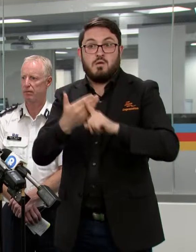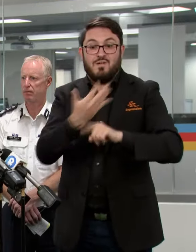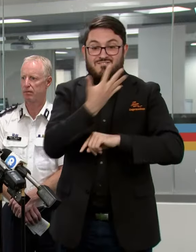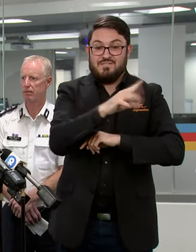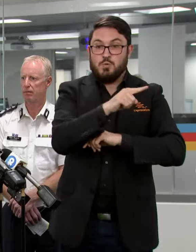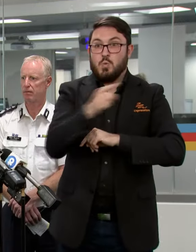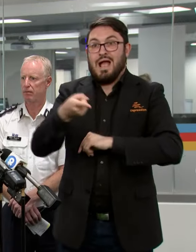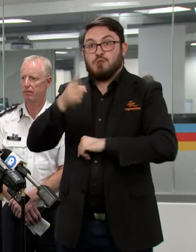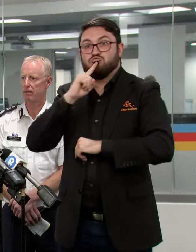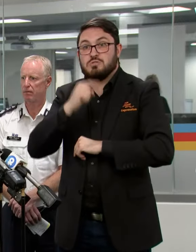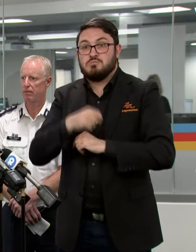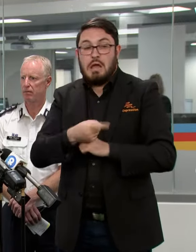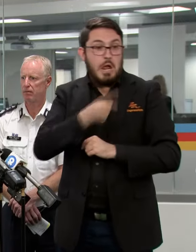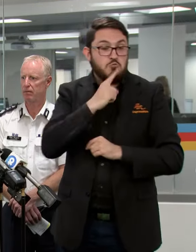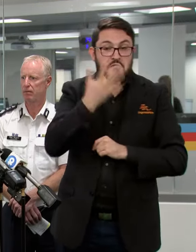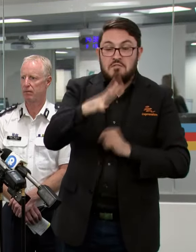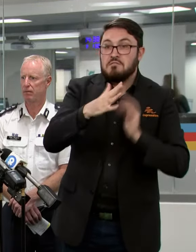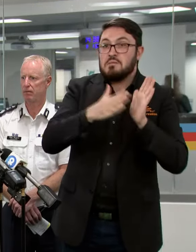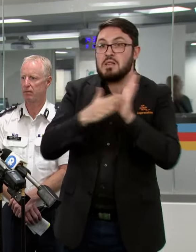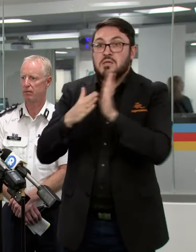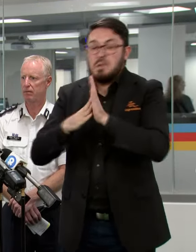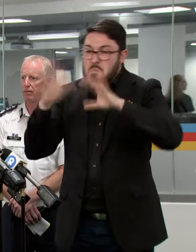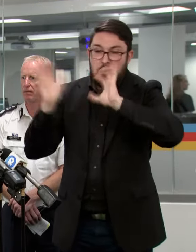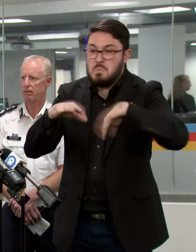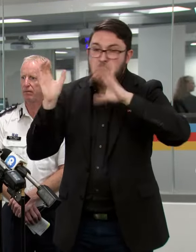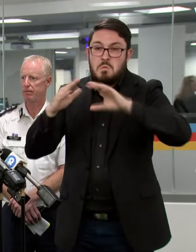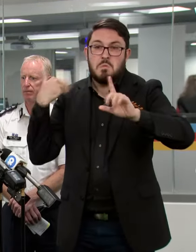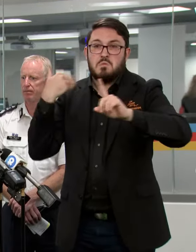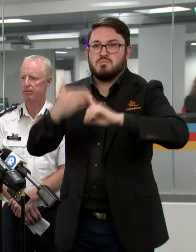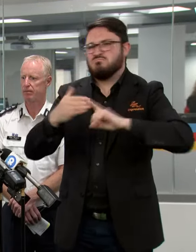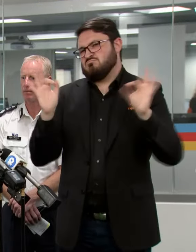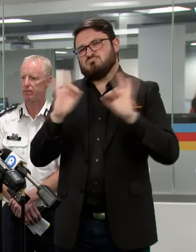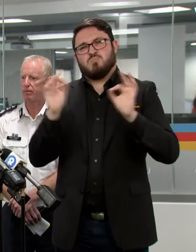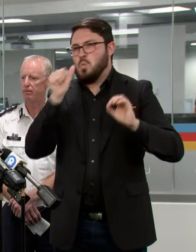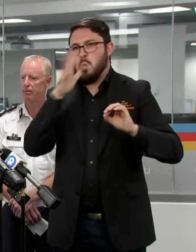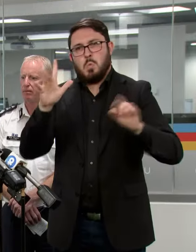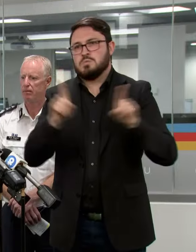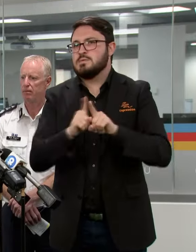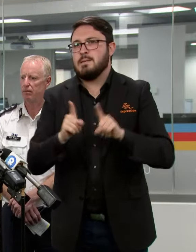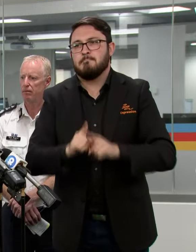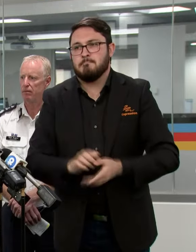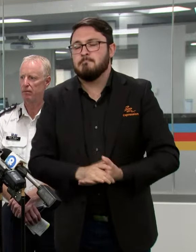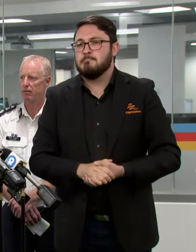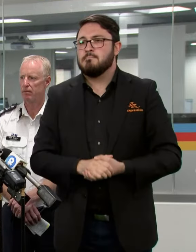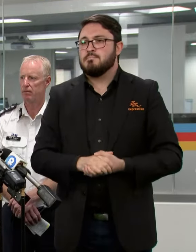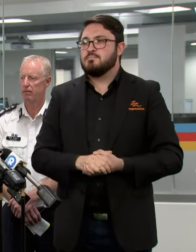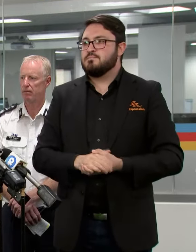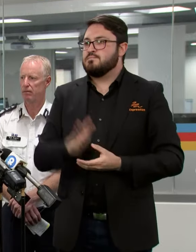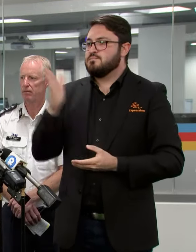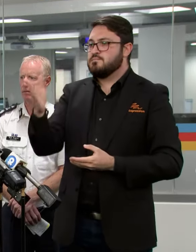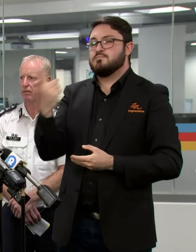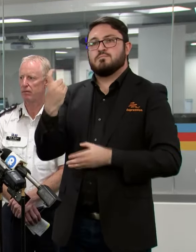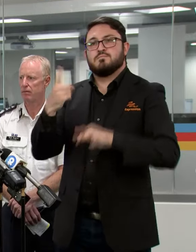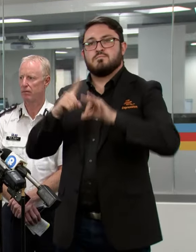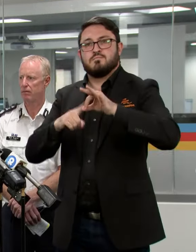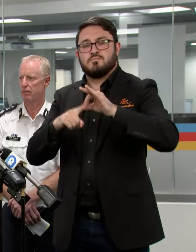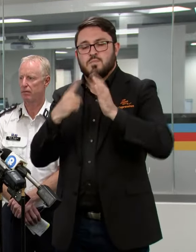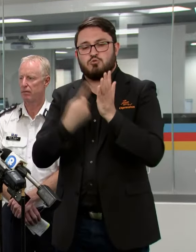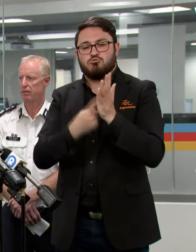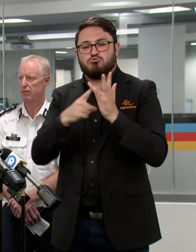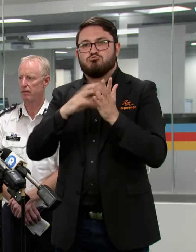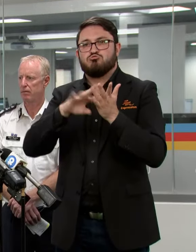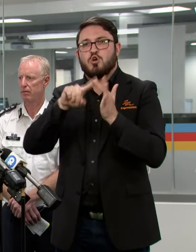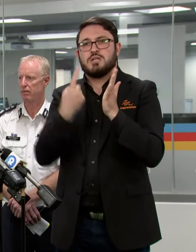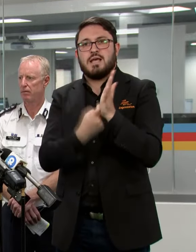100 or even 150 millimetres that we've seen over the last 24 to 36 hours. And just one more, just on Rochester you might not know but